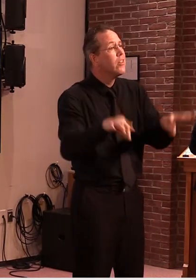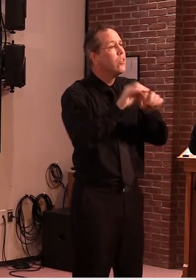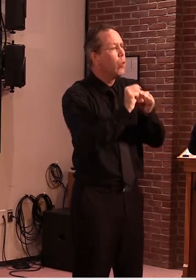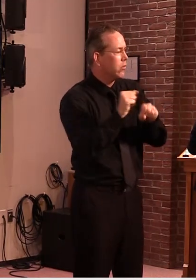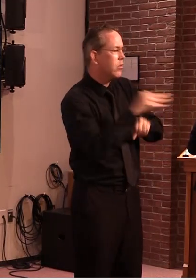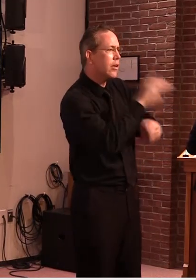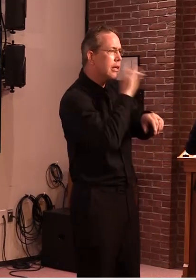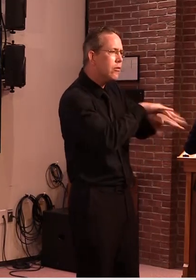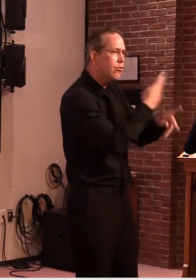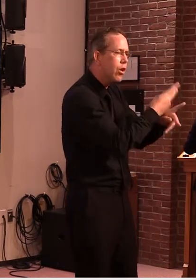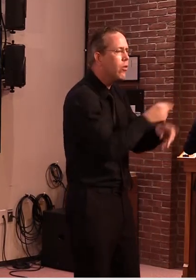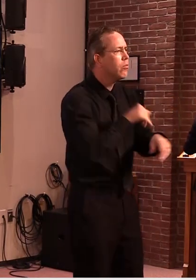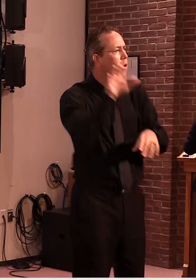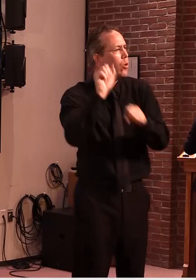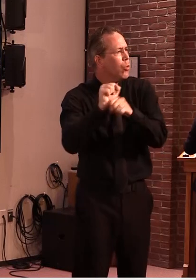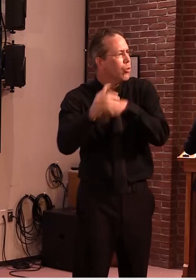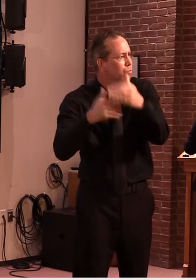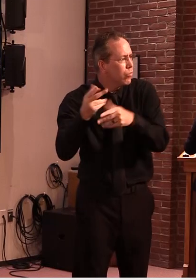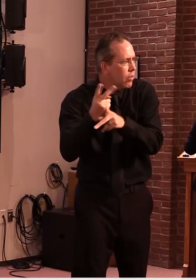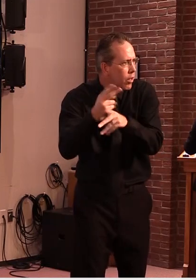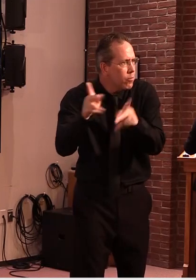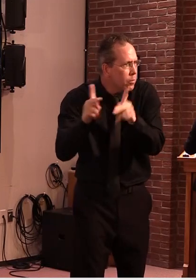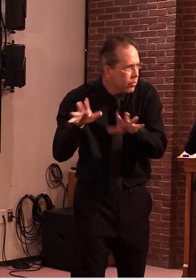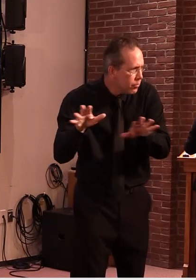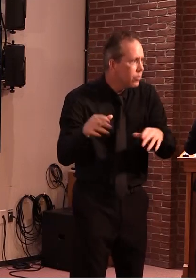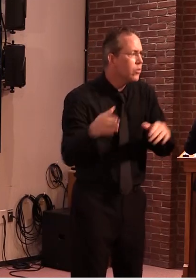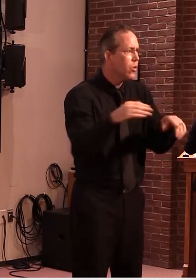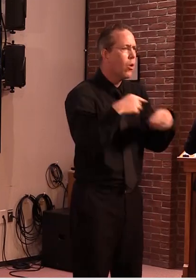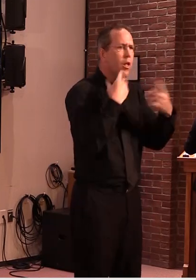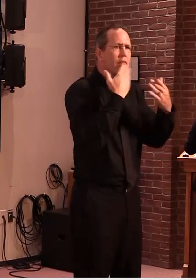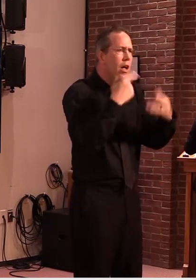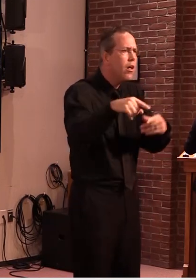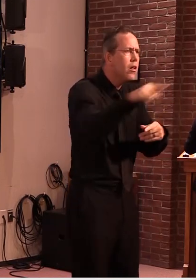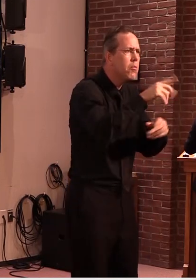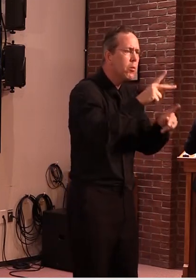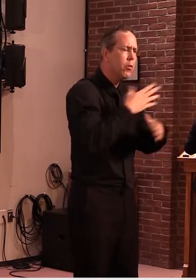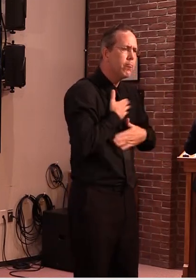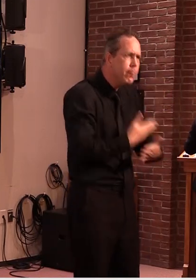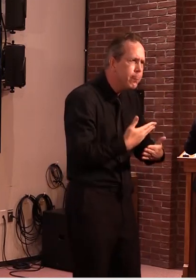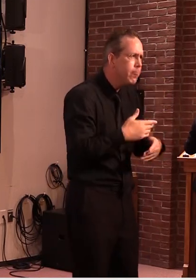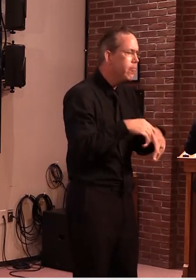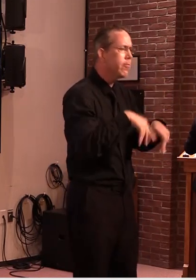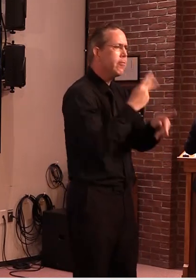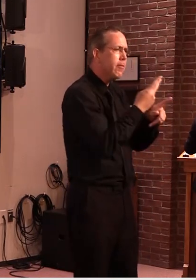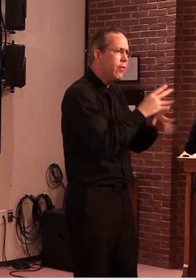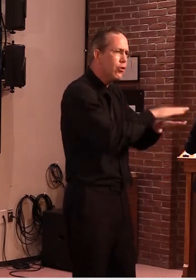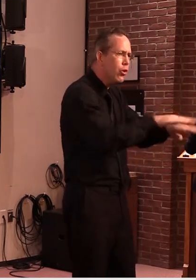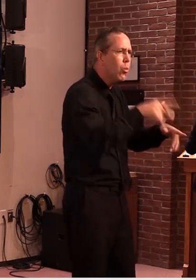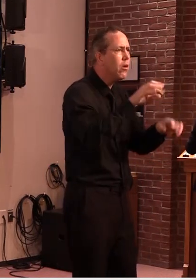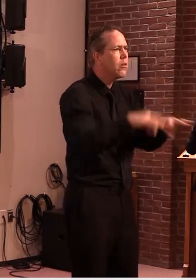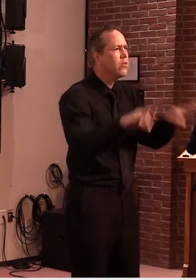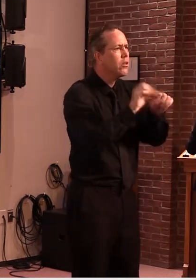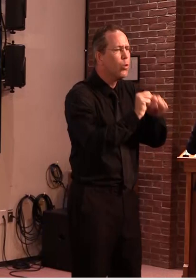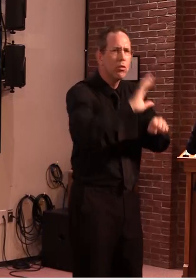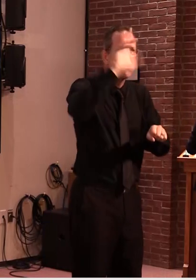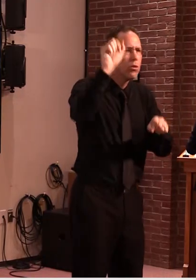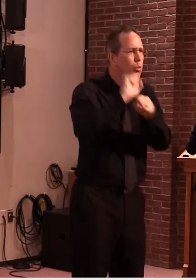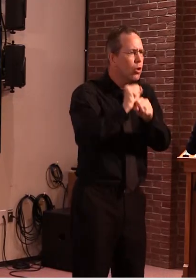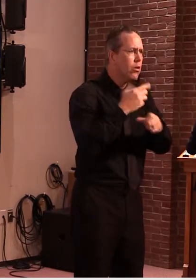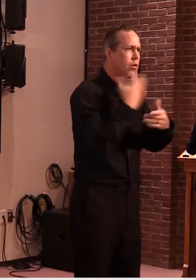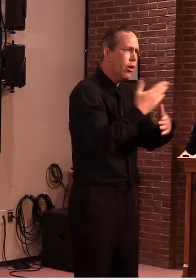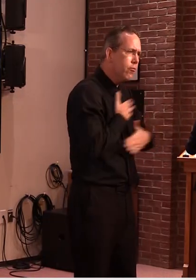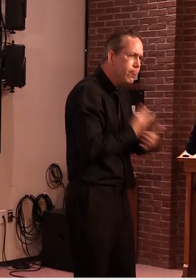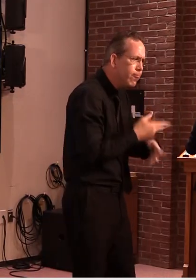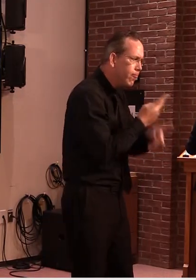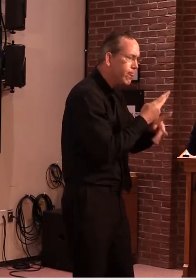workers and for that I thank you all for your efforts and commitment to Vermont's kids the state